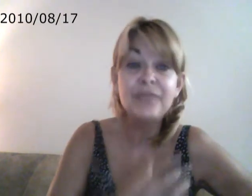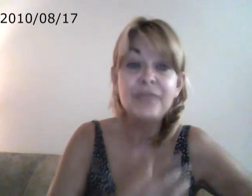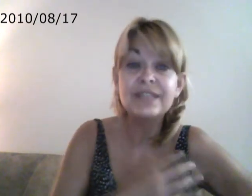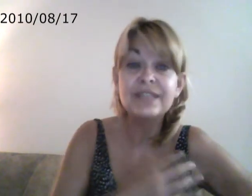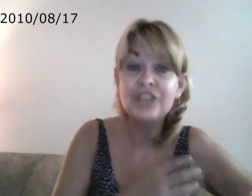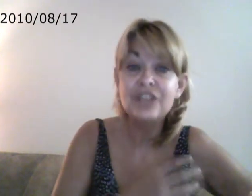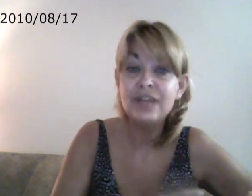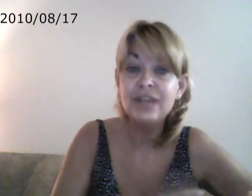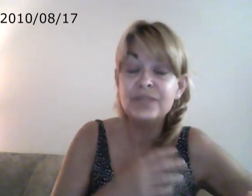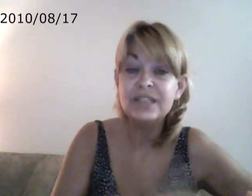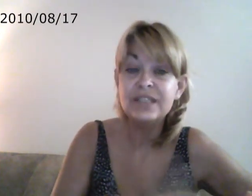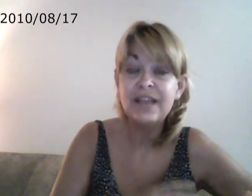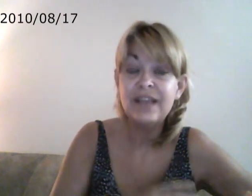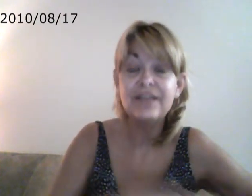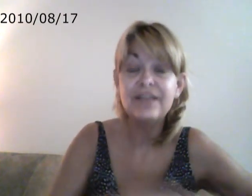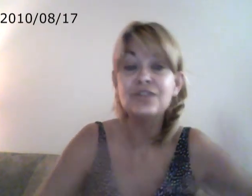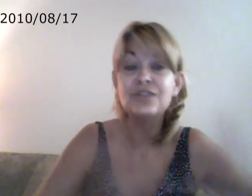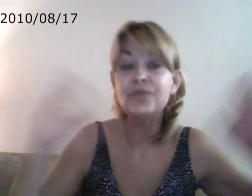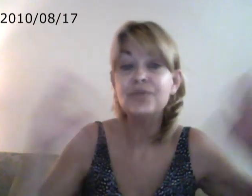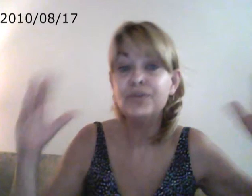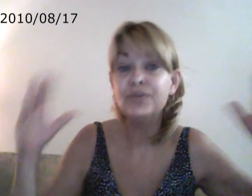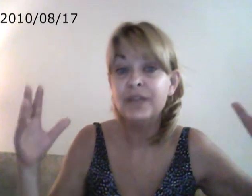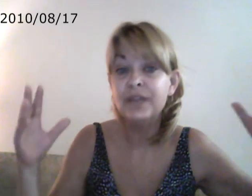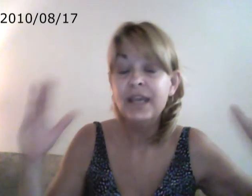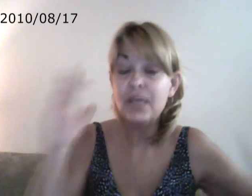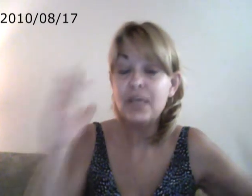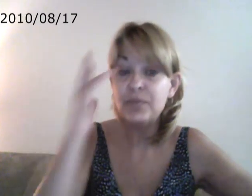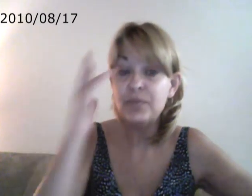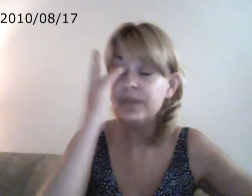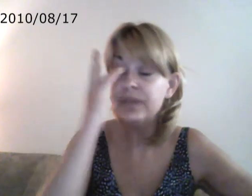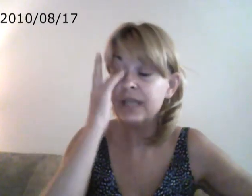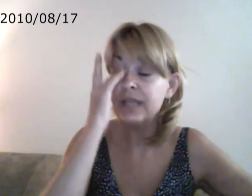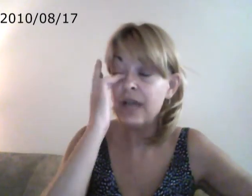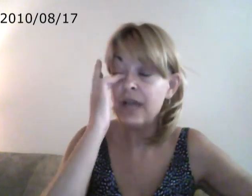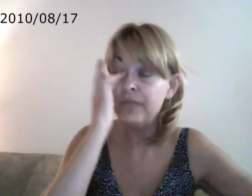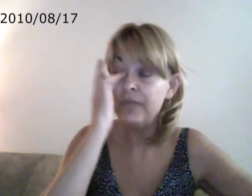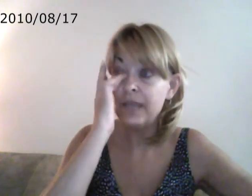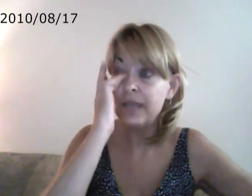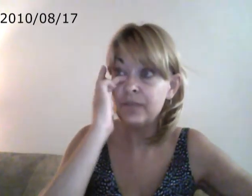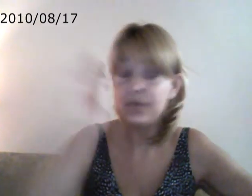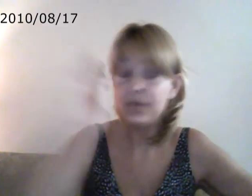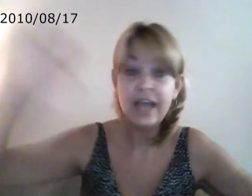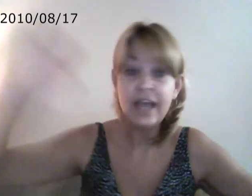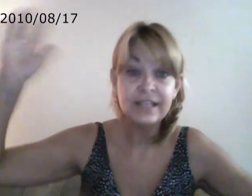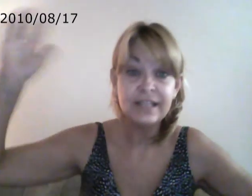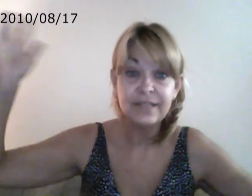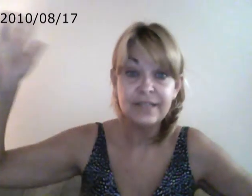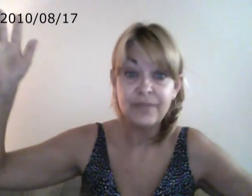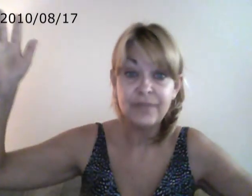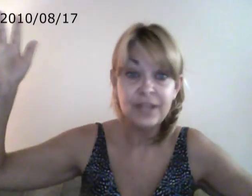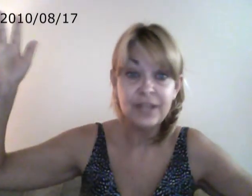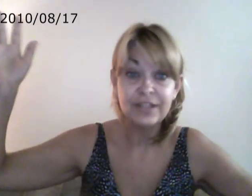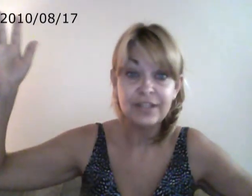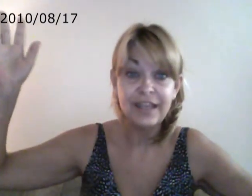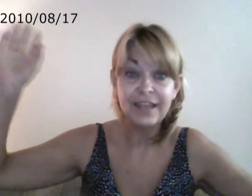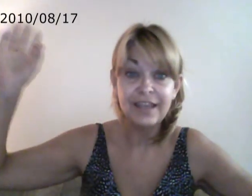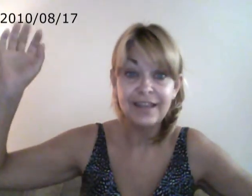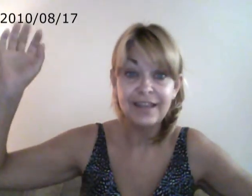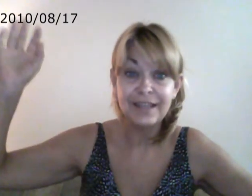child will still have that superhuman capability of being able to access information like a